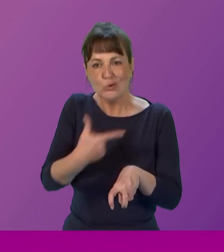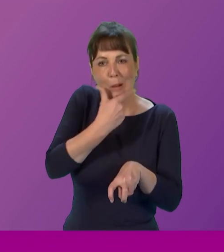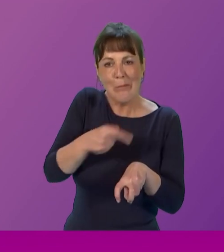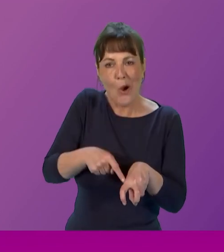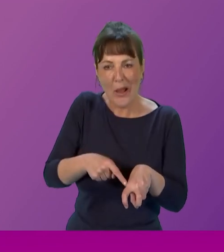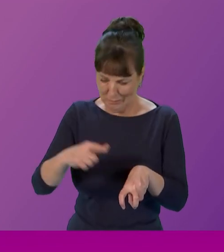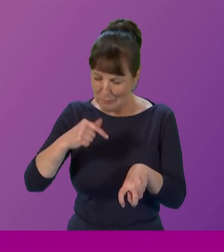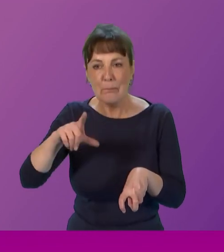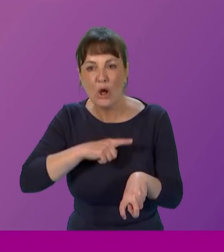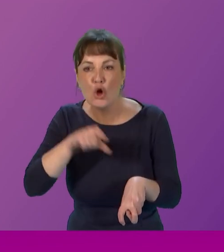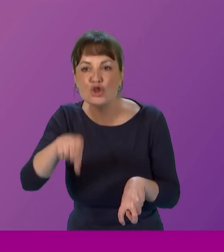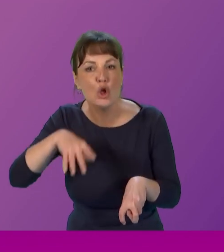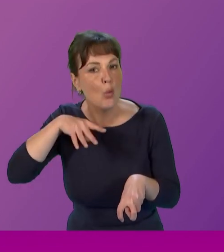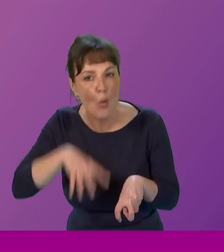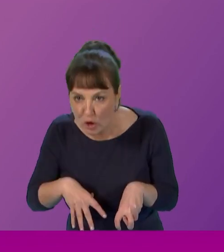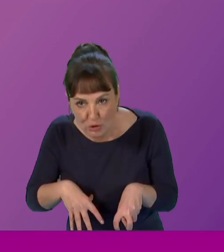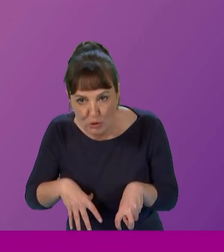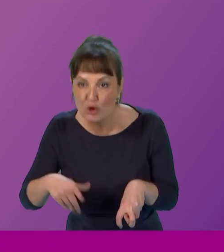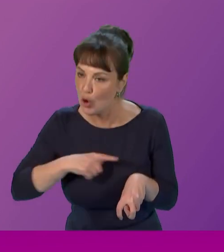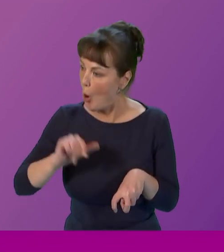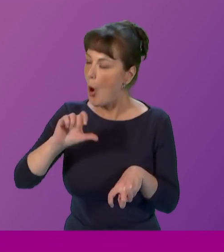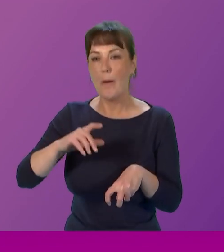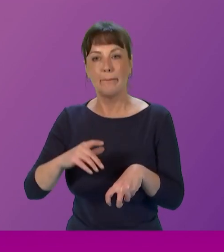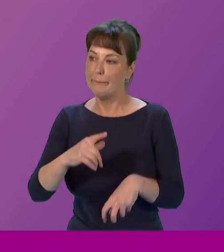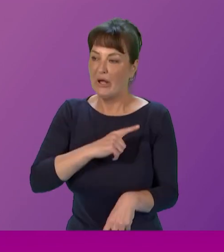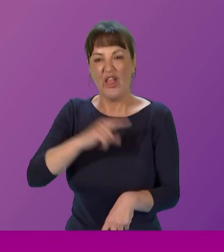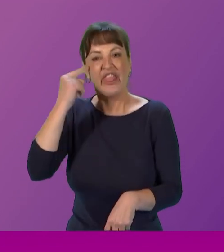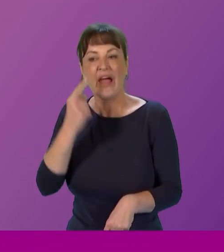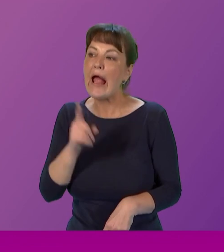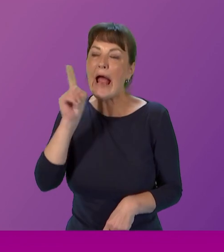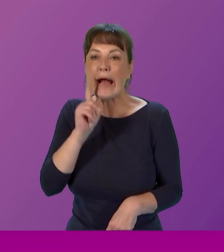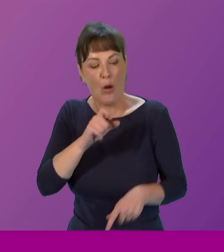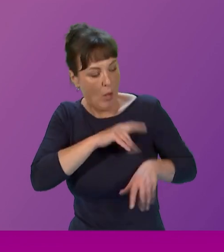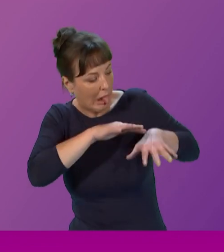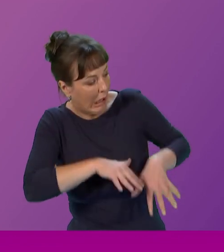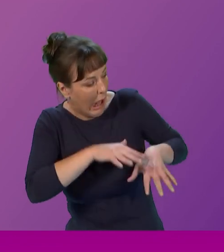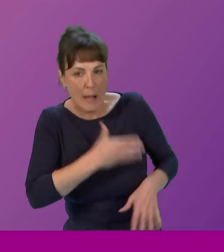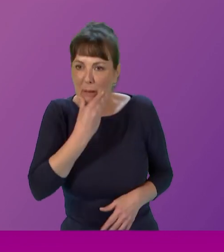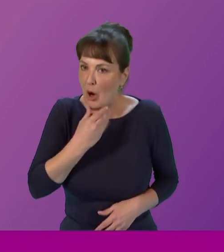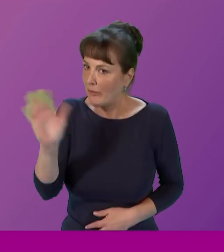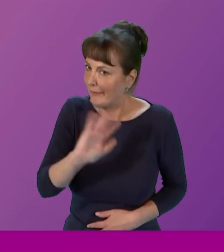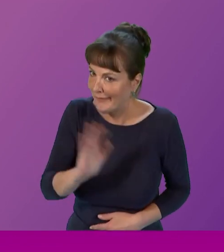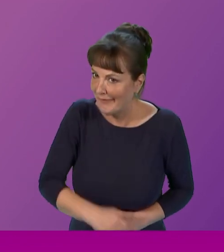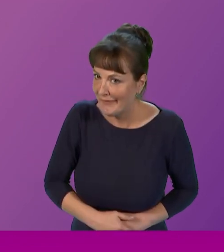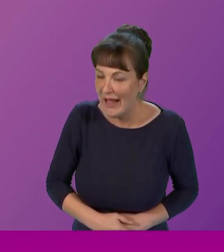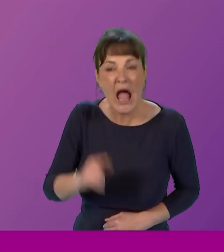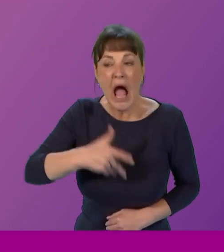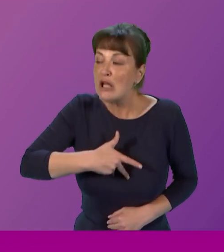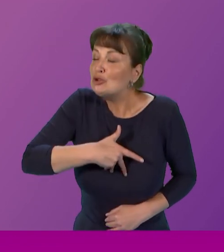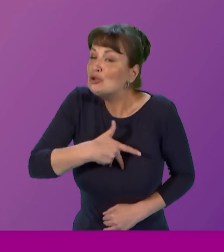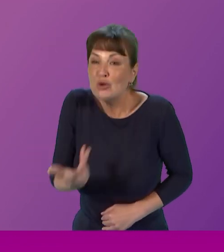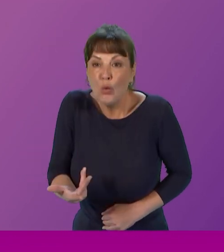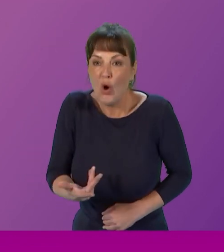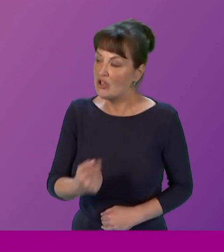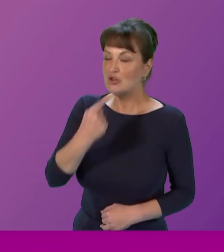by society I hope that the phrase boys will be boys is not used to justify misogyny and that girls are not used as the perfect